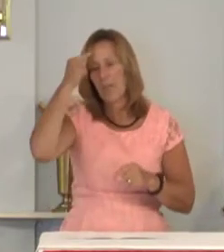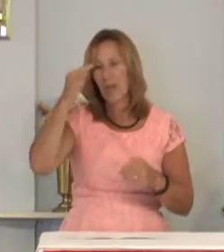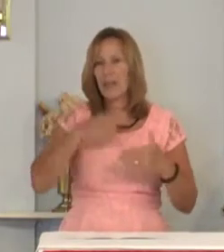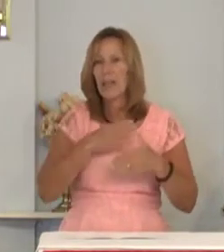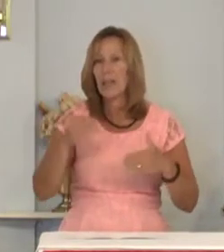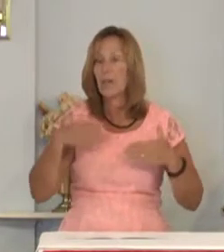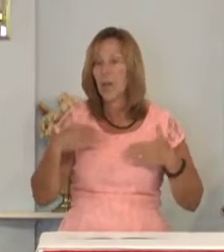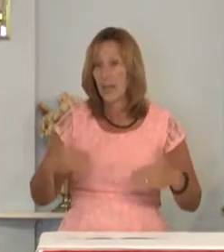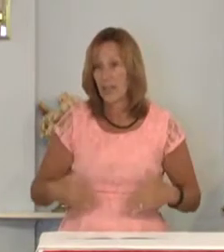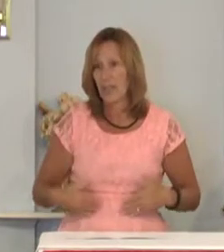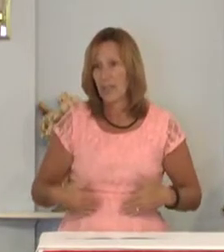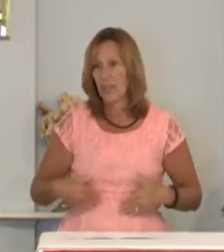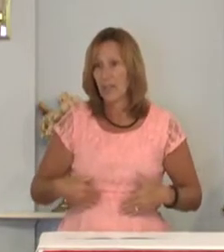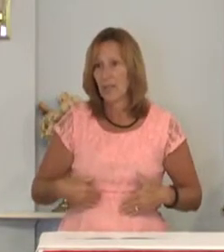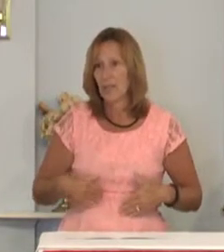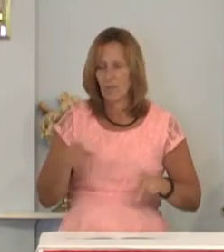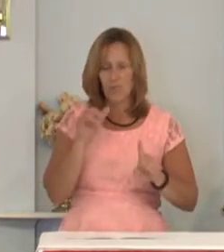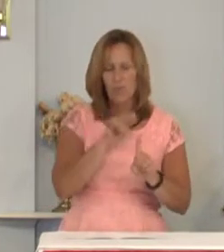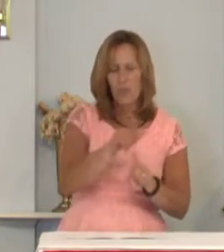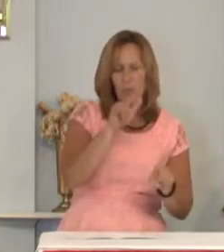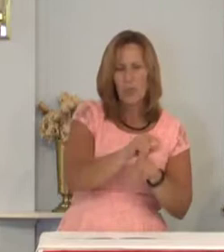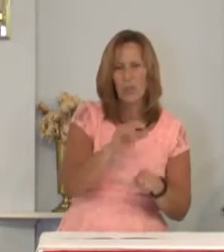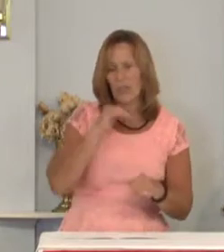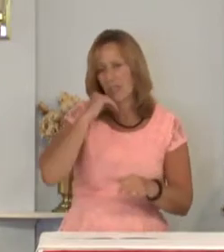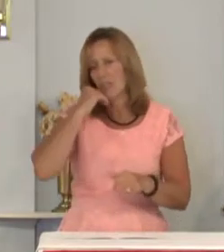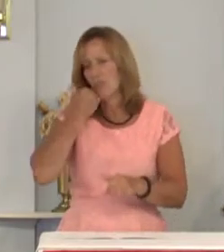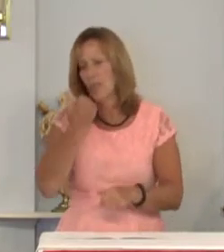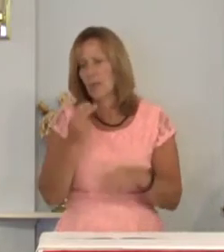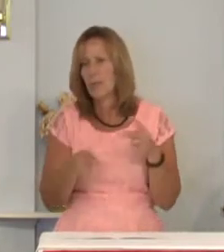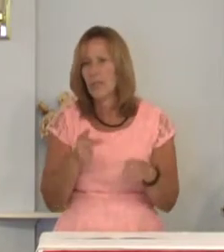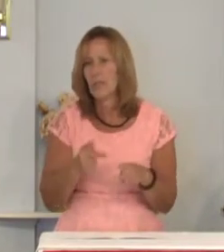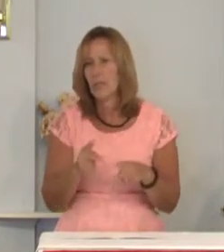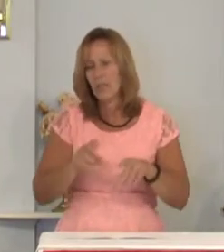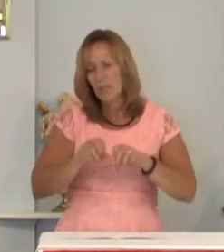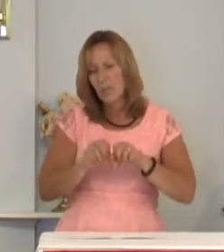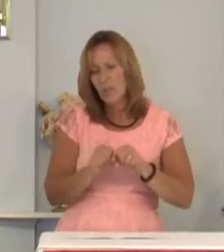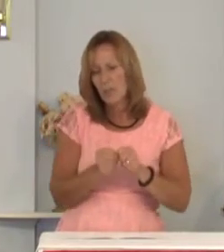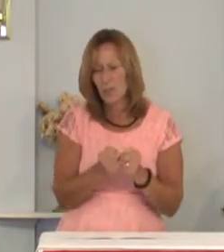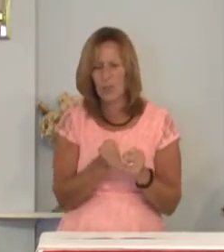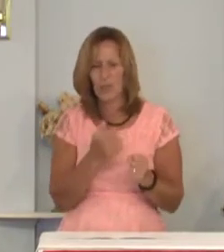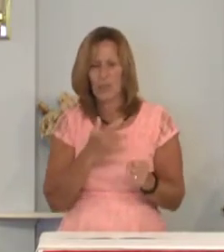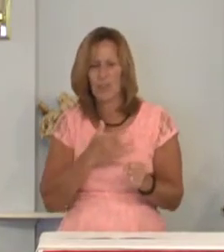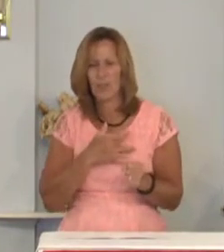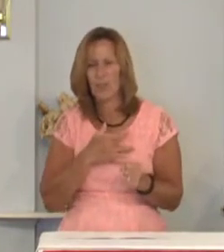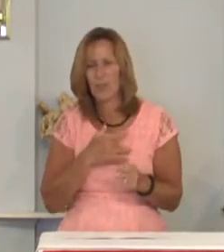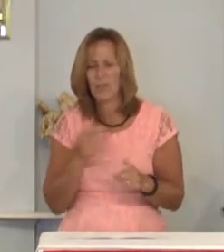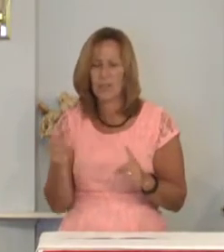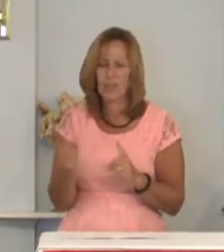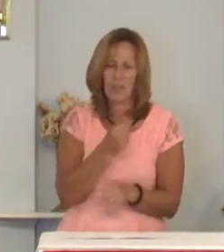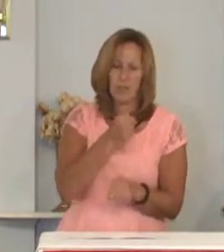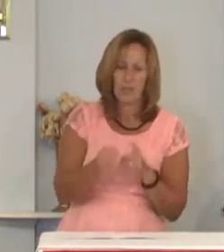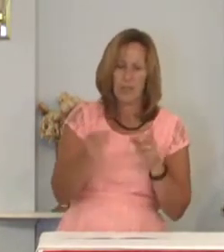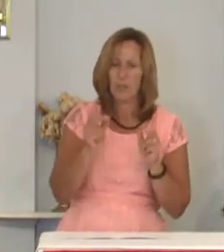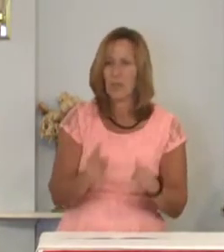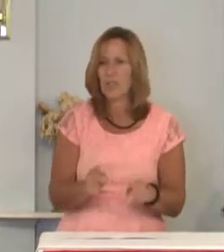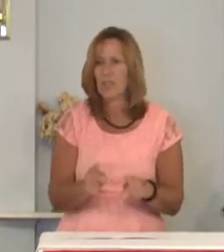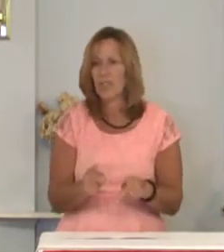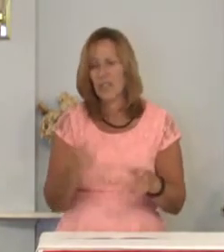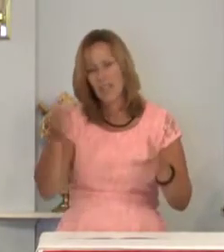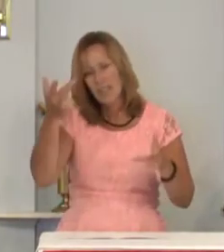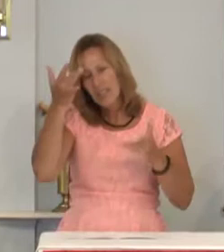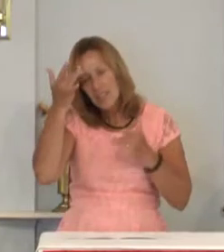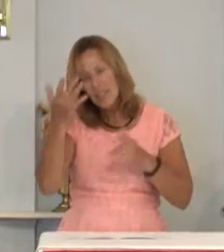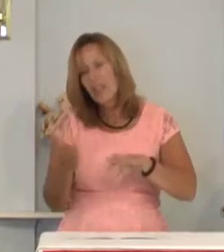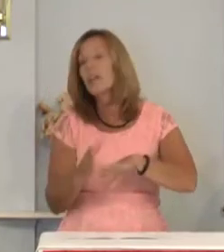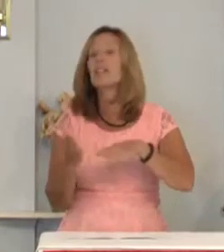body the bullied and the shamed the broken hearted and the beaten down the sick